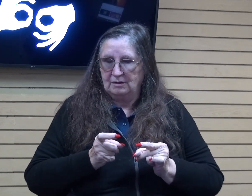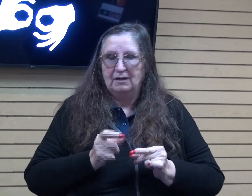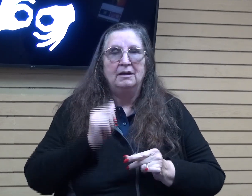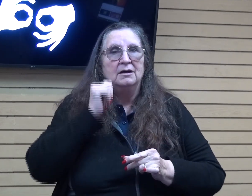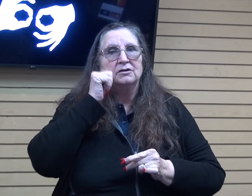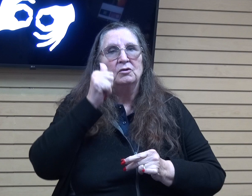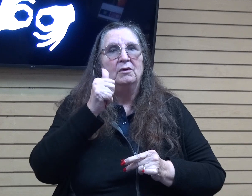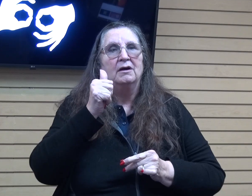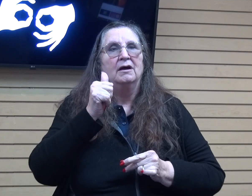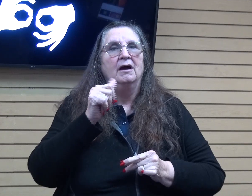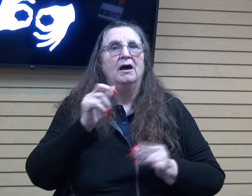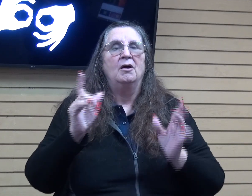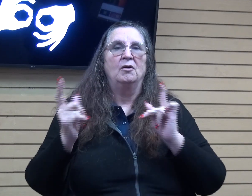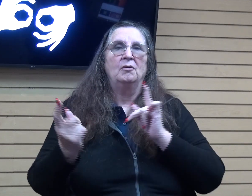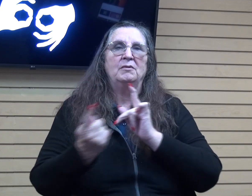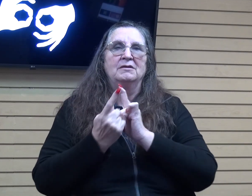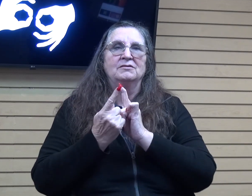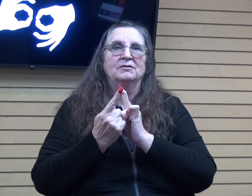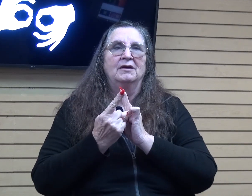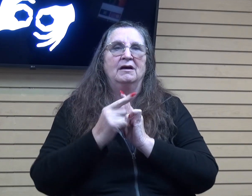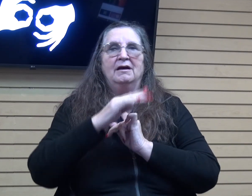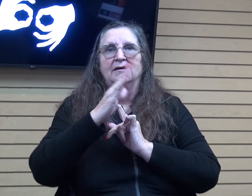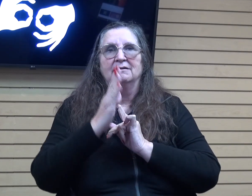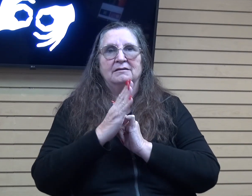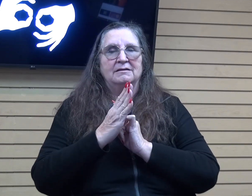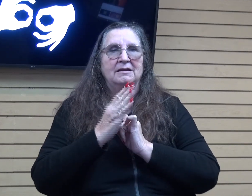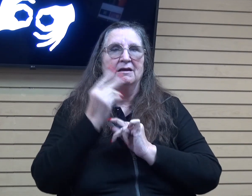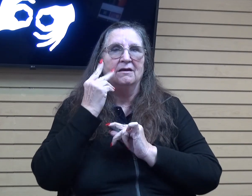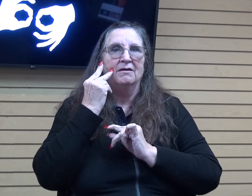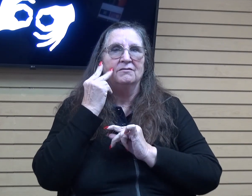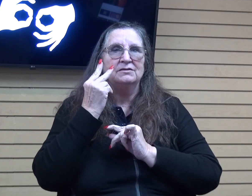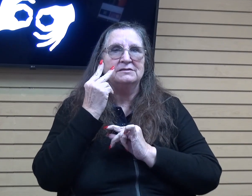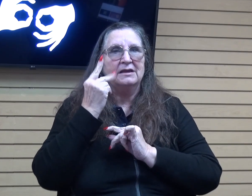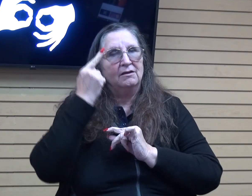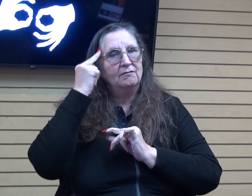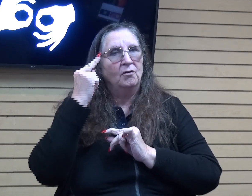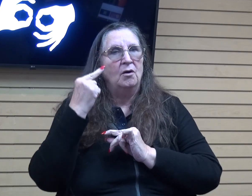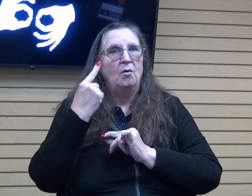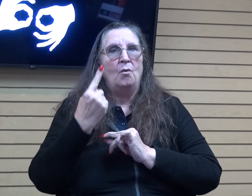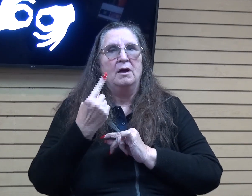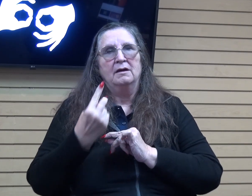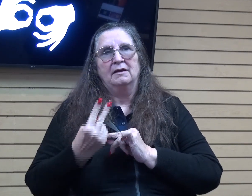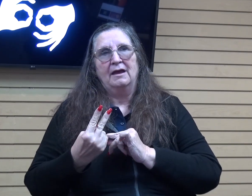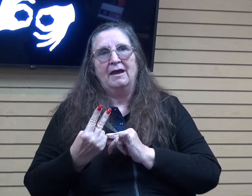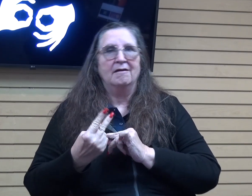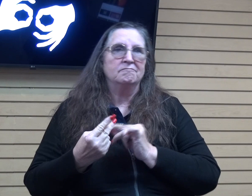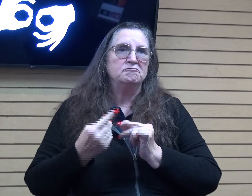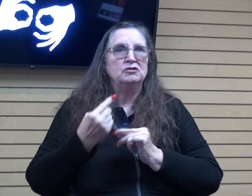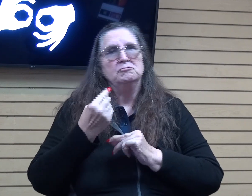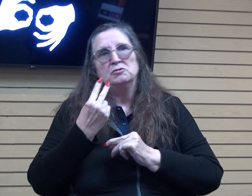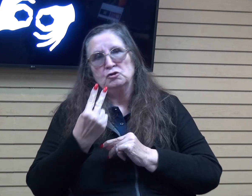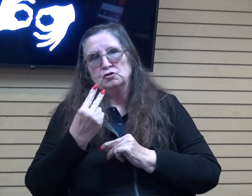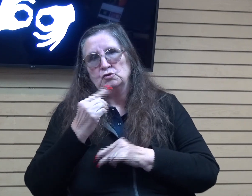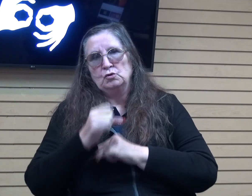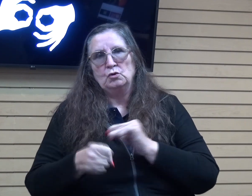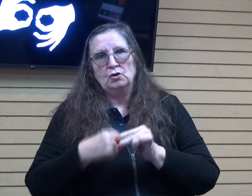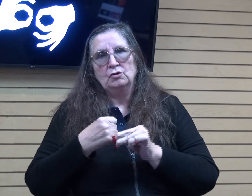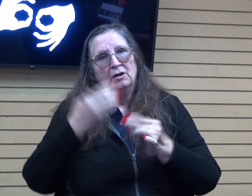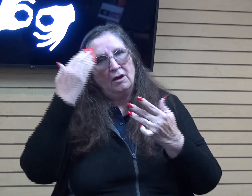going to be meeting with somebody I haven't seen in about a year and a half to two years. And I don't know if the meeting is going to happen, if it's not going to